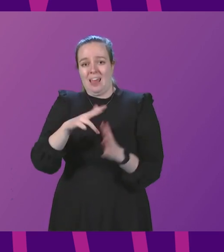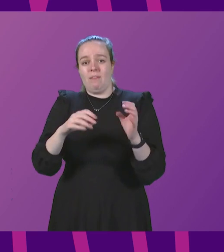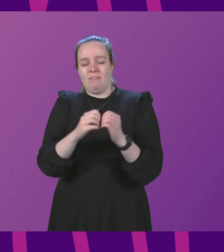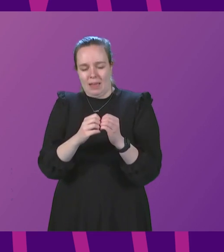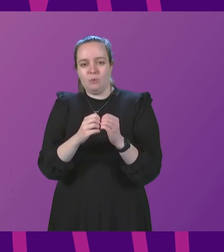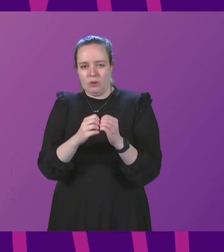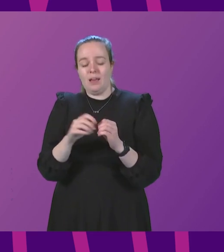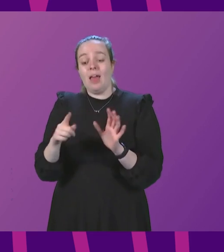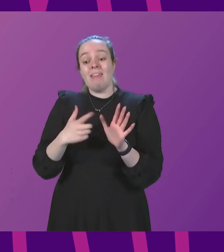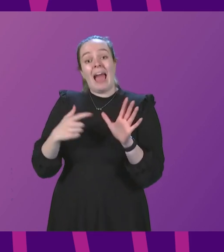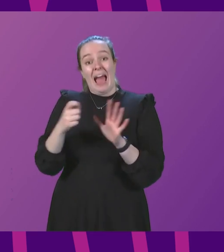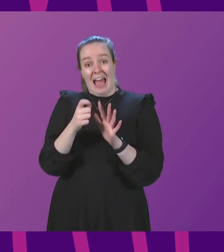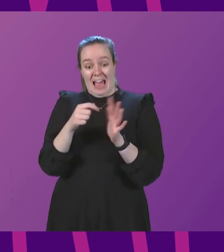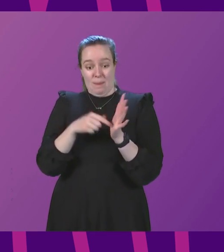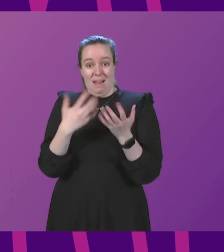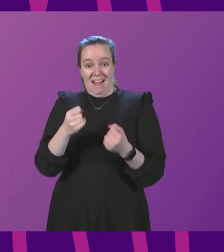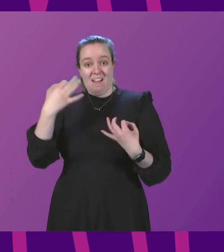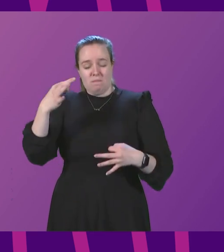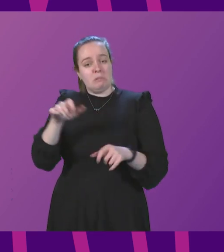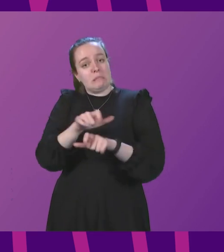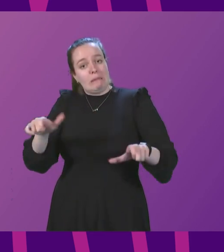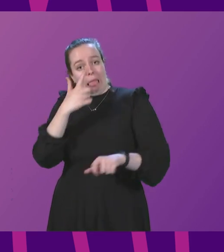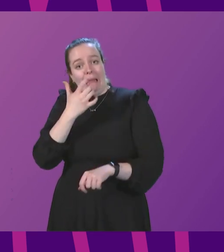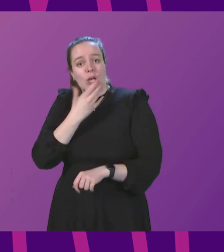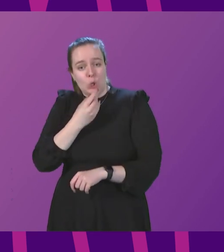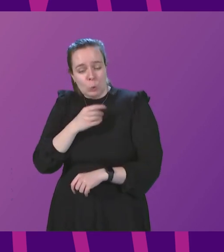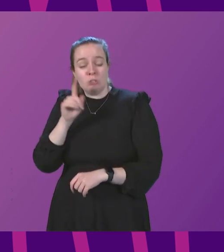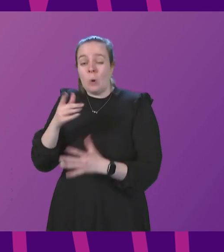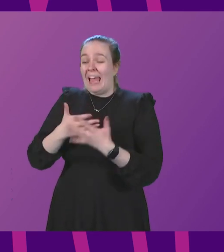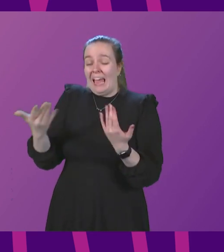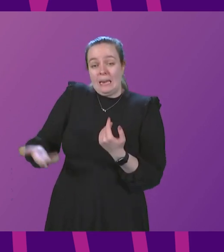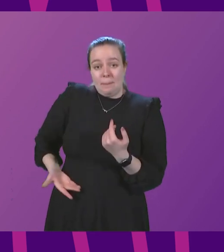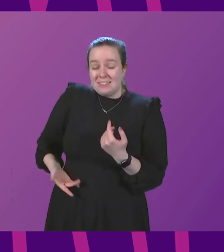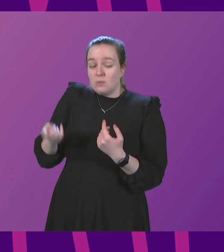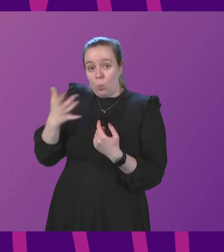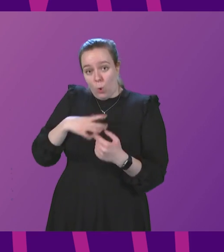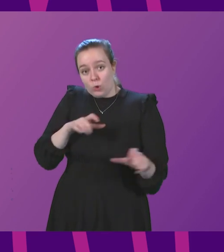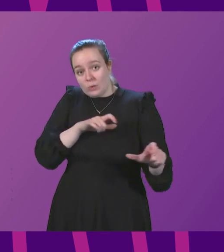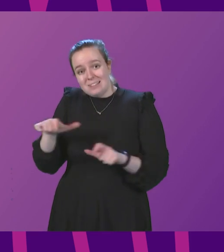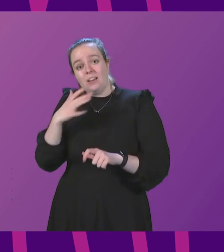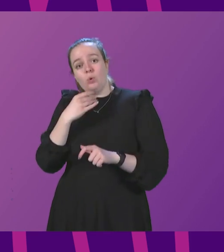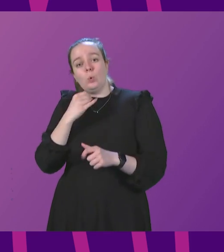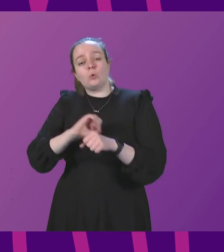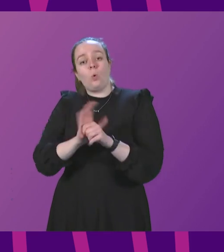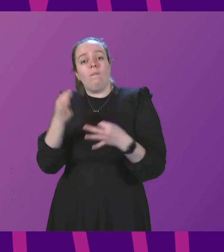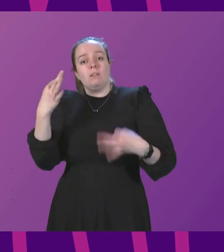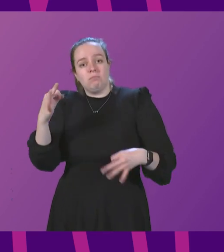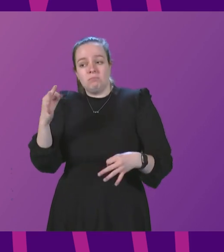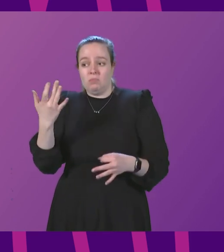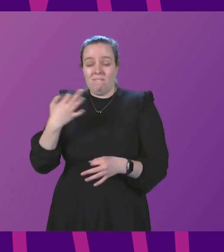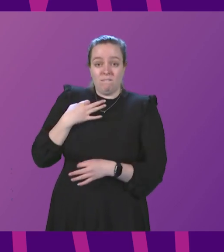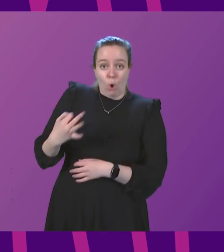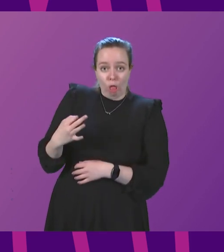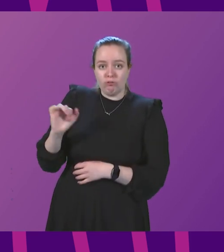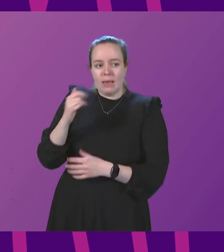The app which supports the scheme will remain operational, however, so any business that wishes to continue COVID certification on a voluntary